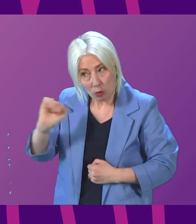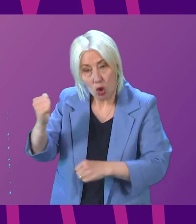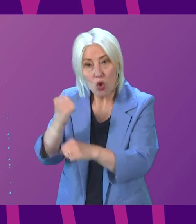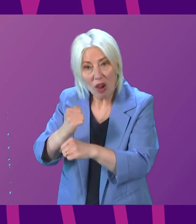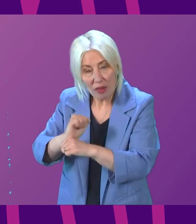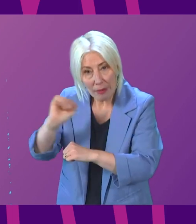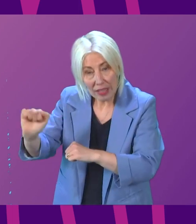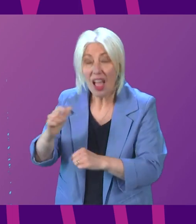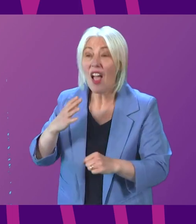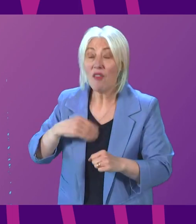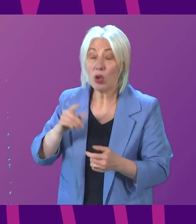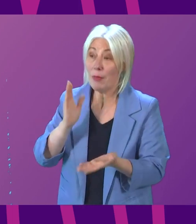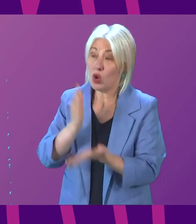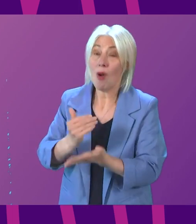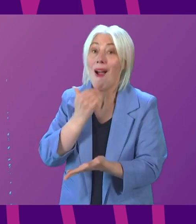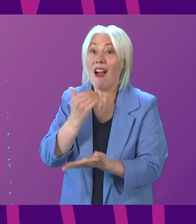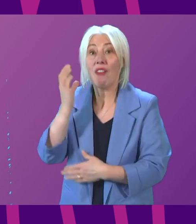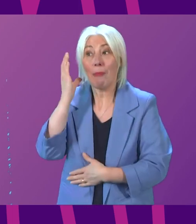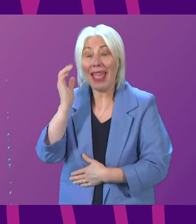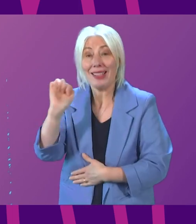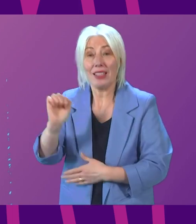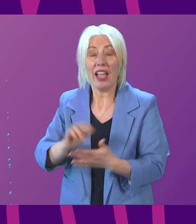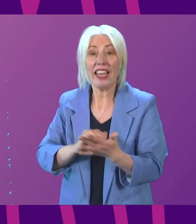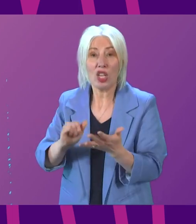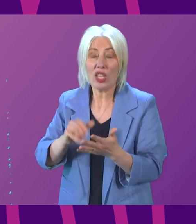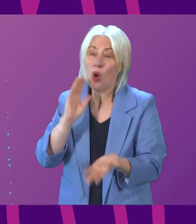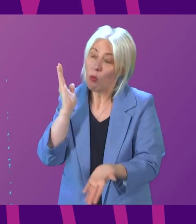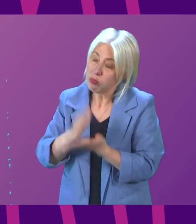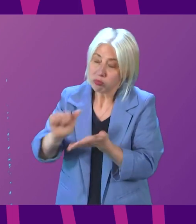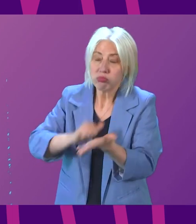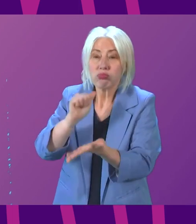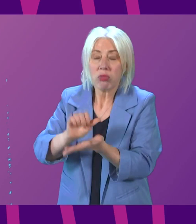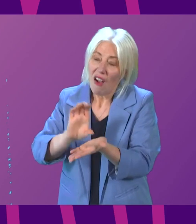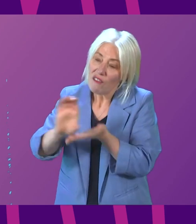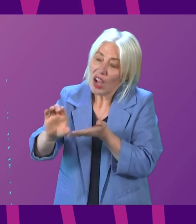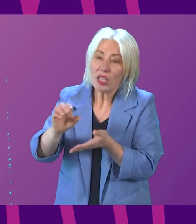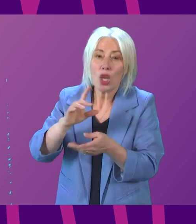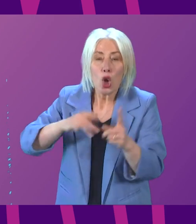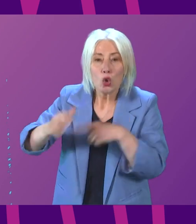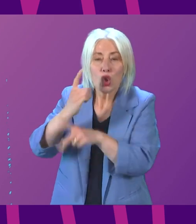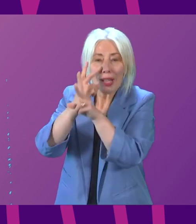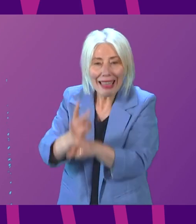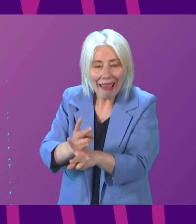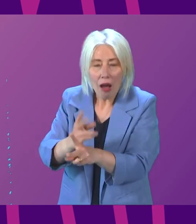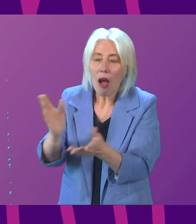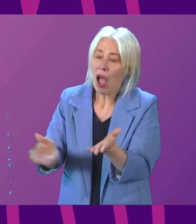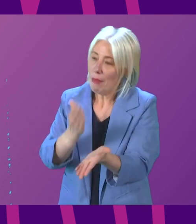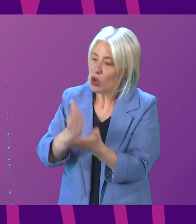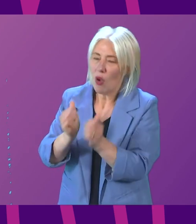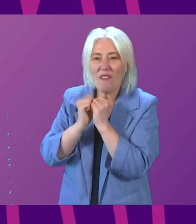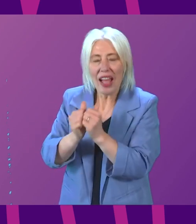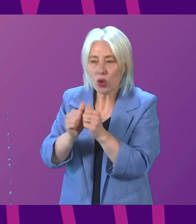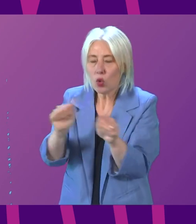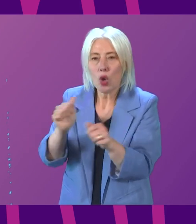serious about freeing up bed capacity in an NHS, they would properly fund social care and show that they value social care workers and unpaid carers